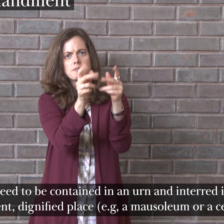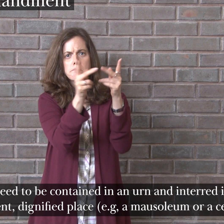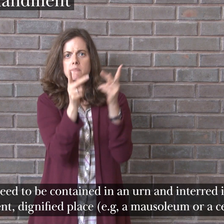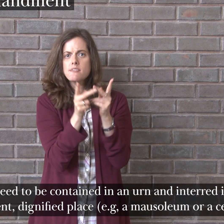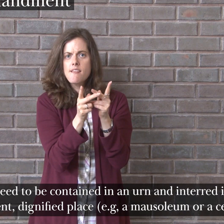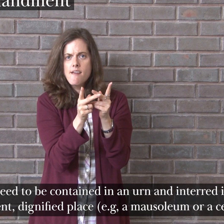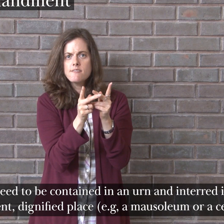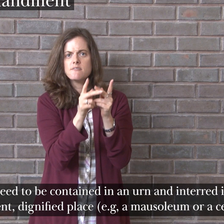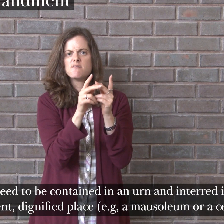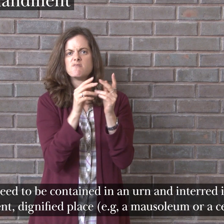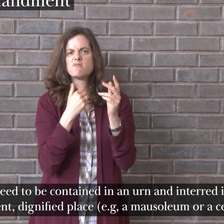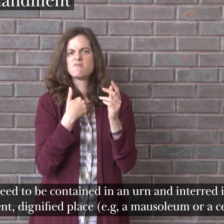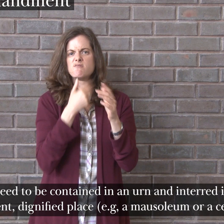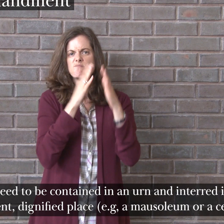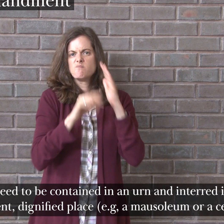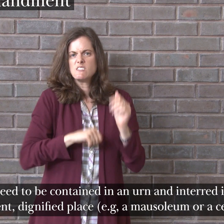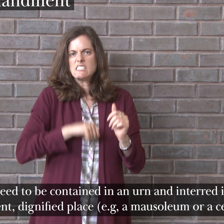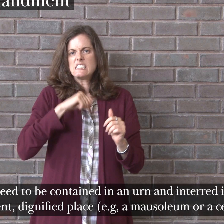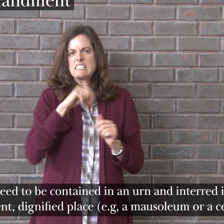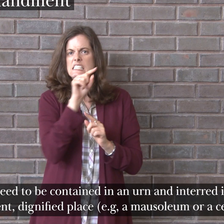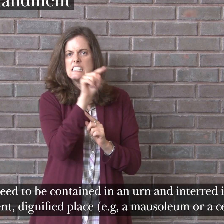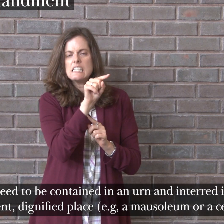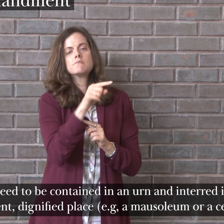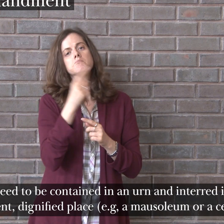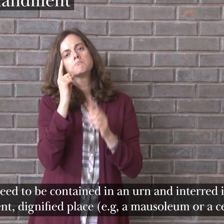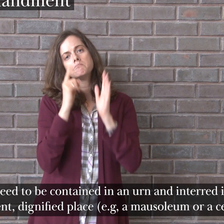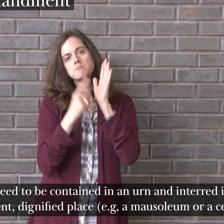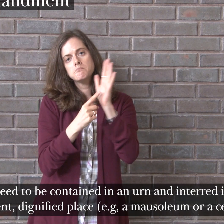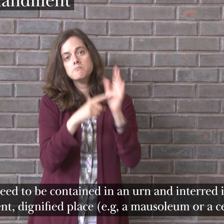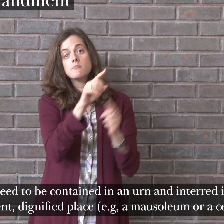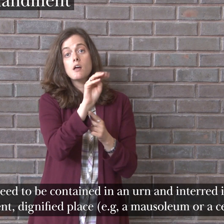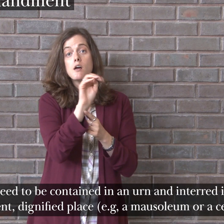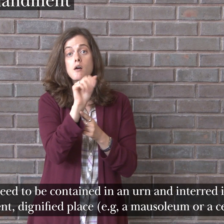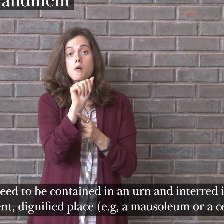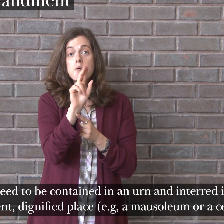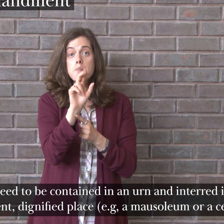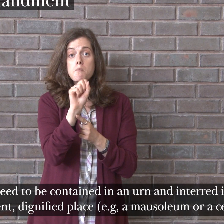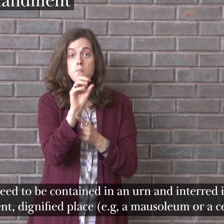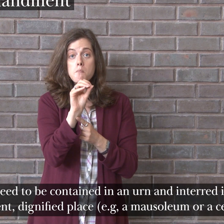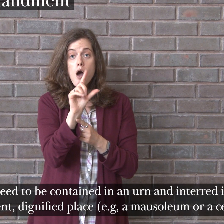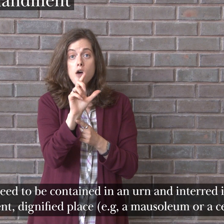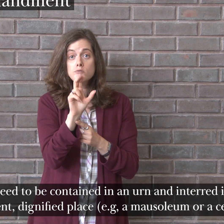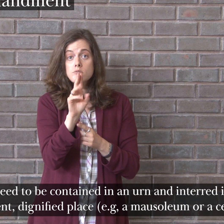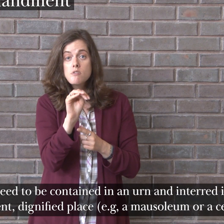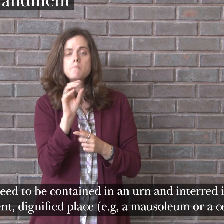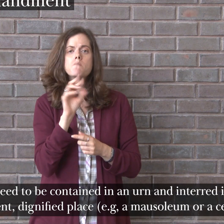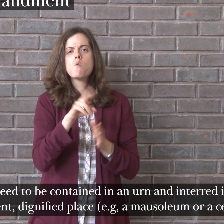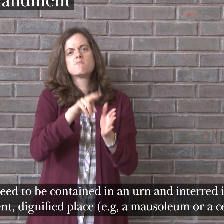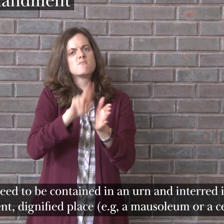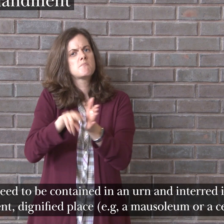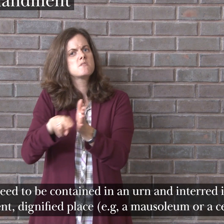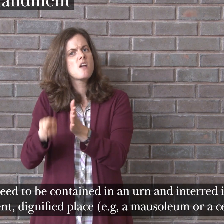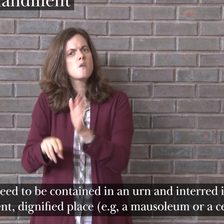dignified place. For example, a mausoleum or a cemetery.